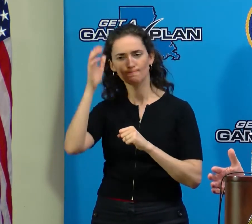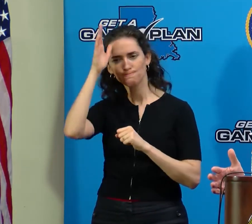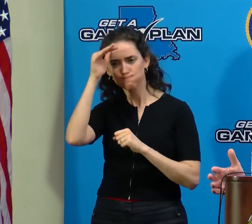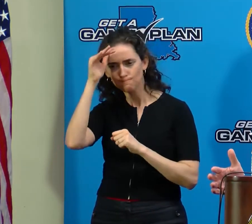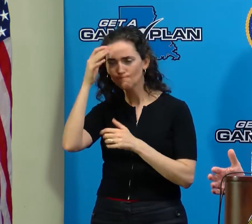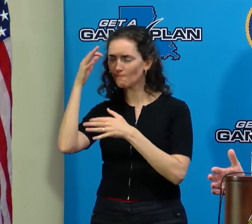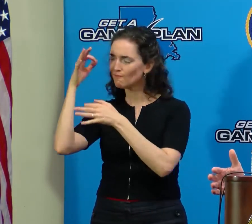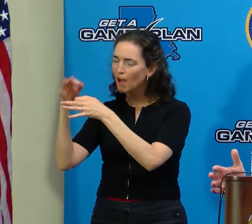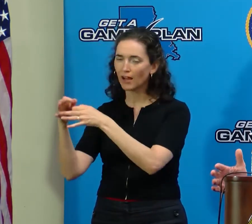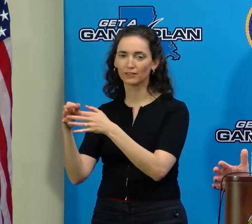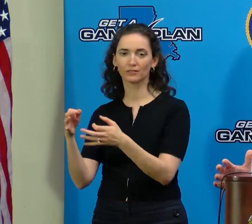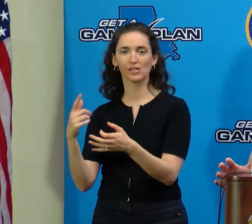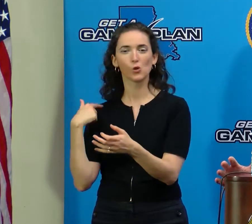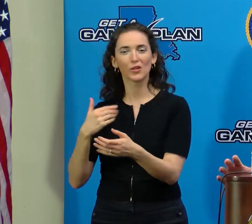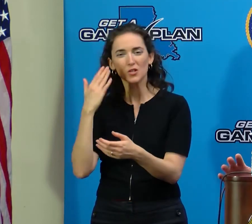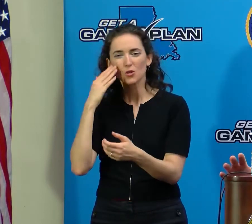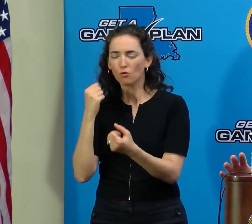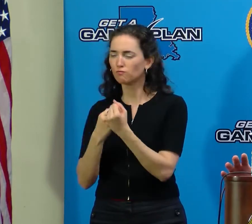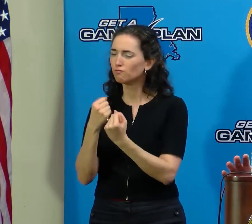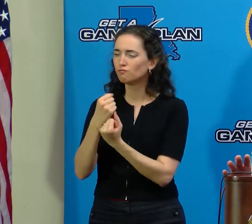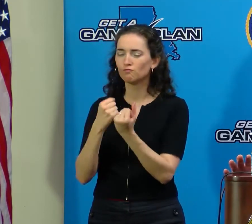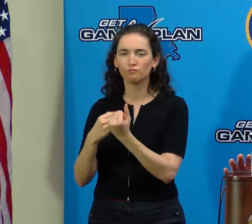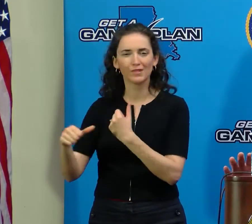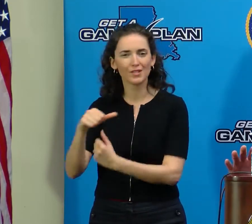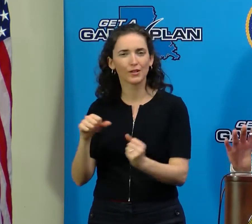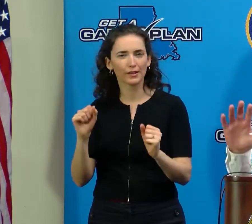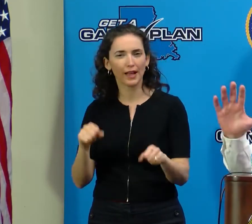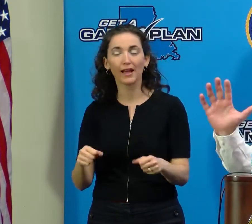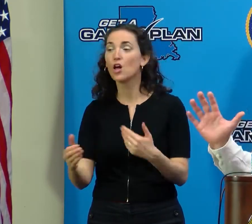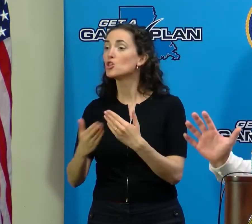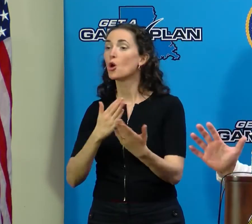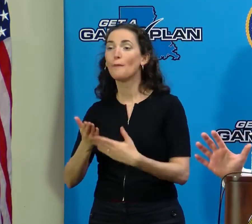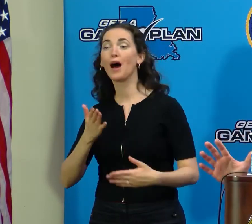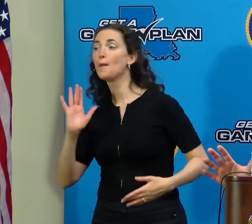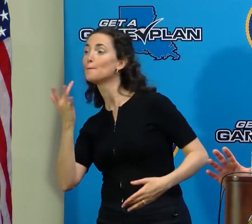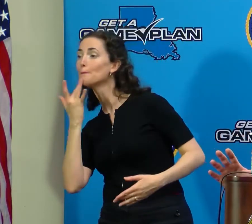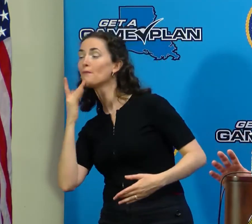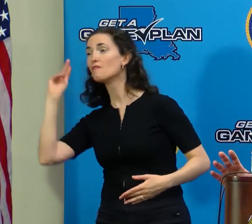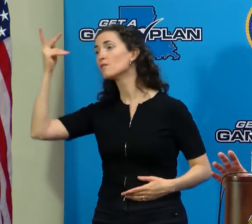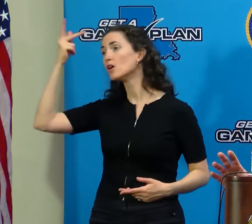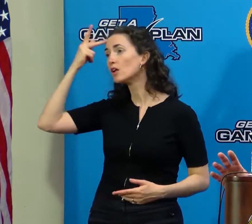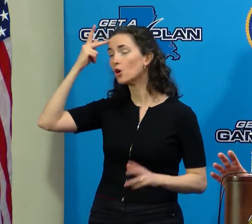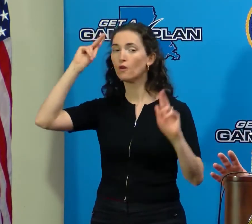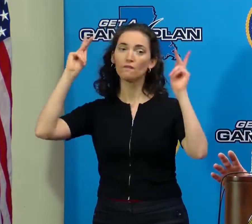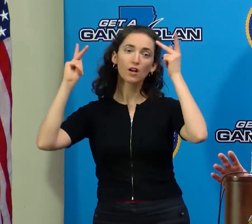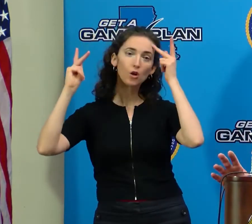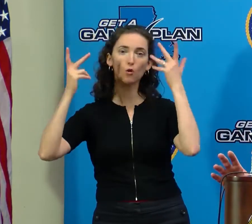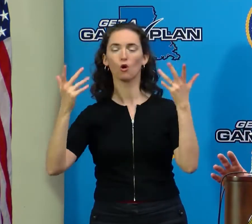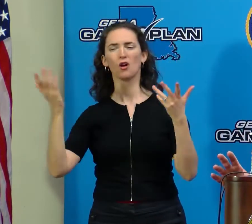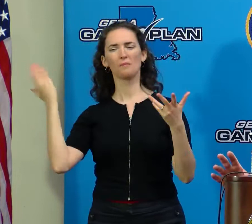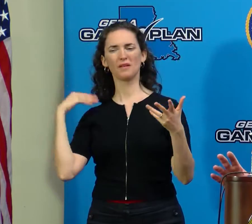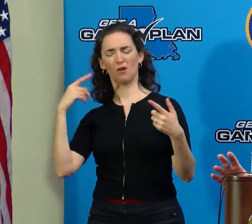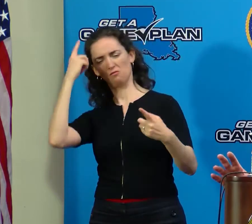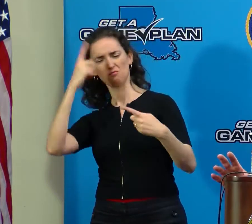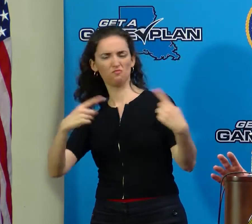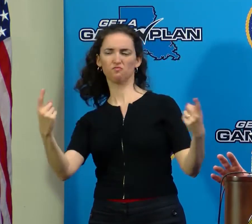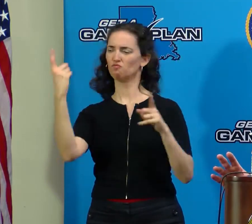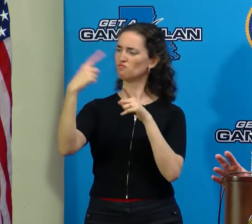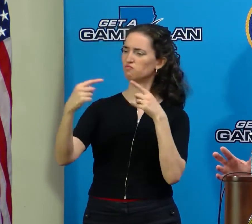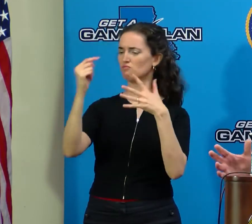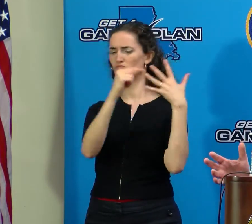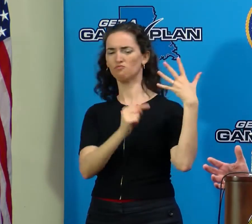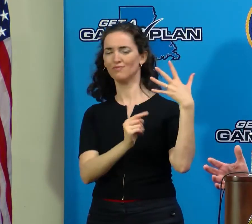good to one another. No matter what our political philosophies might be or divisions we might have about other